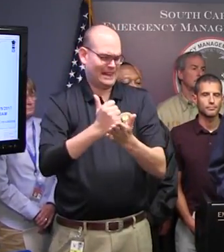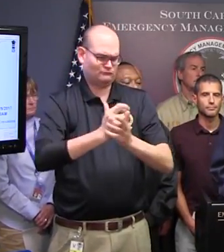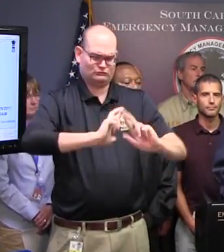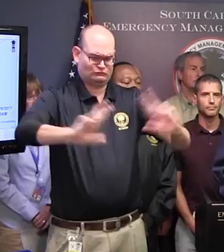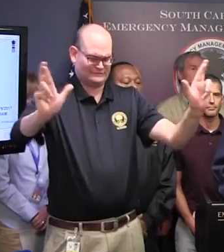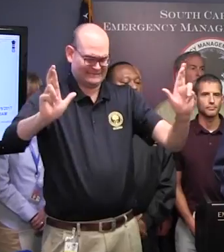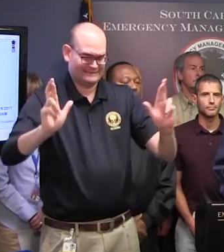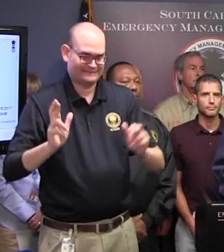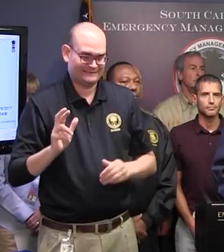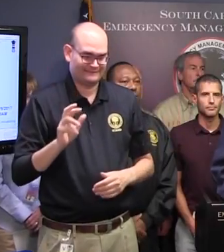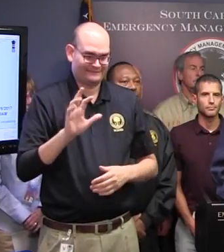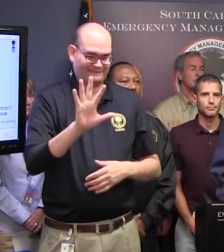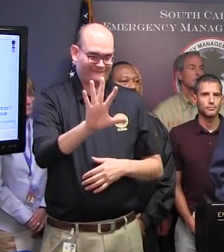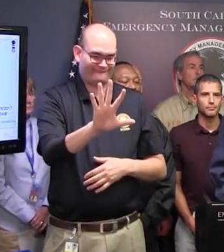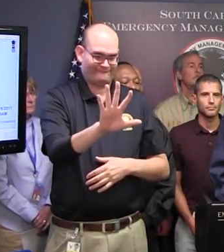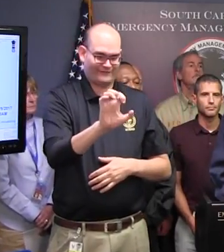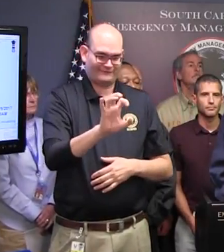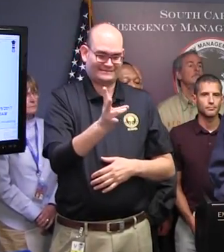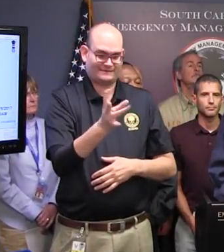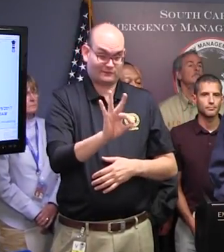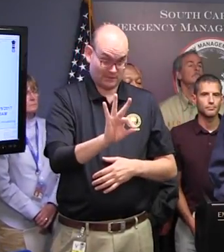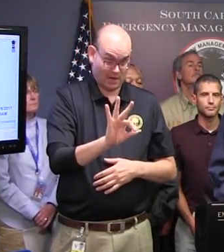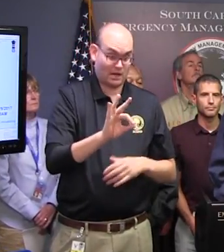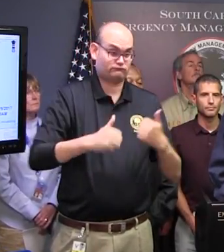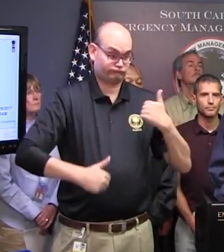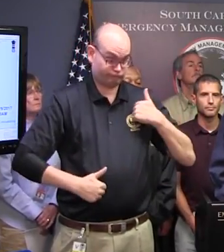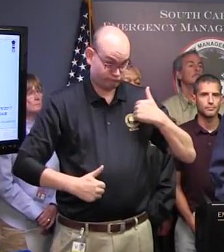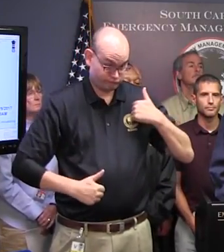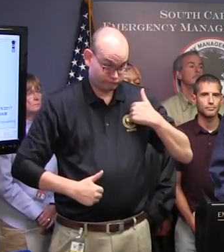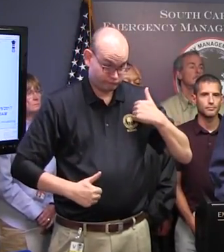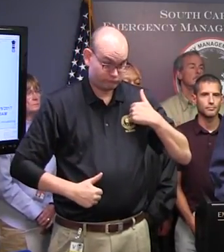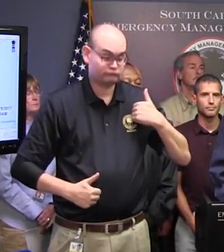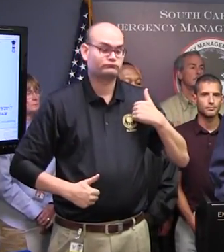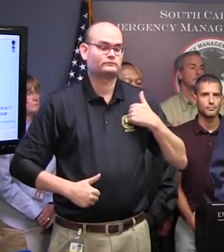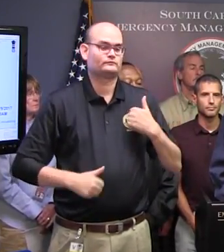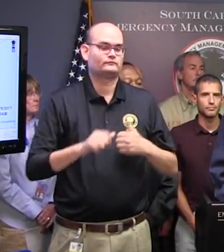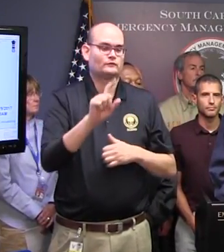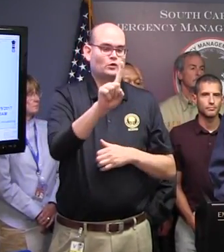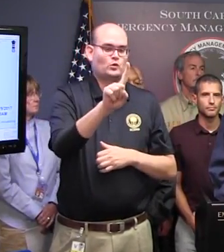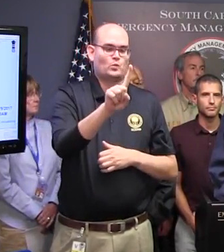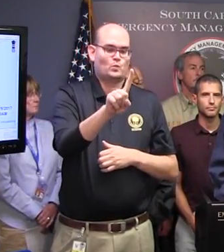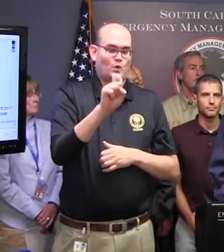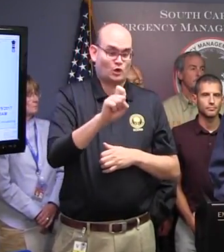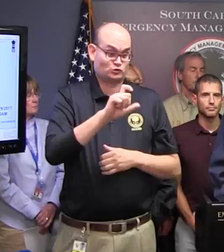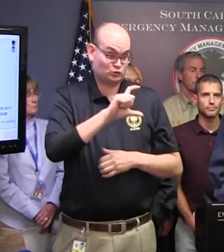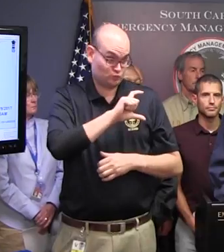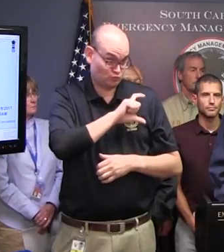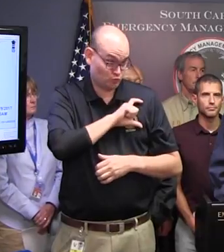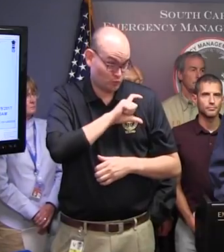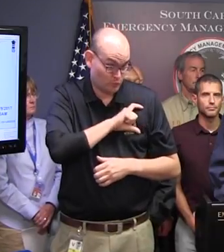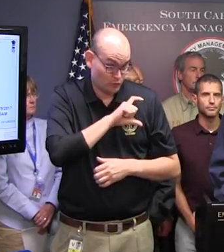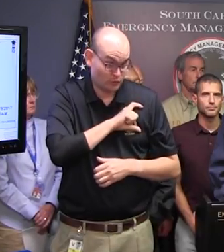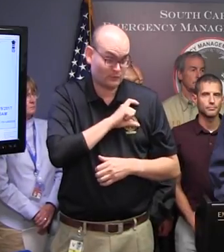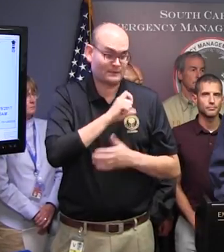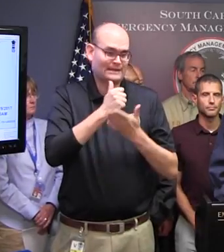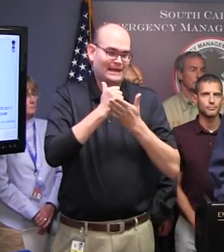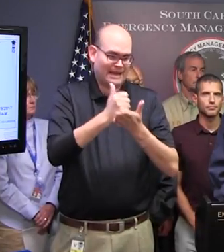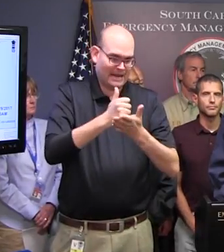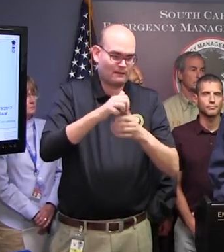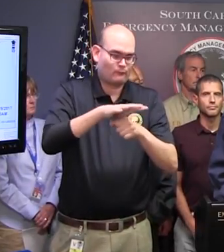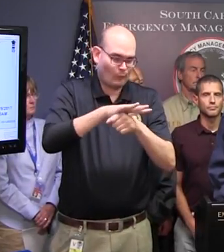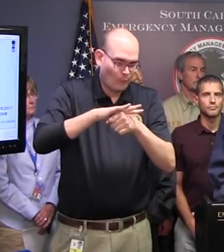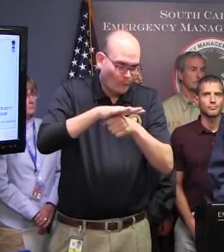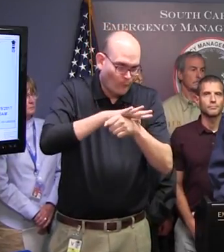579 National Guardsmen on duty. We have 100 troopers assisting local law enforcement.